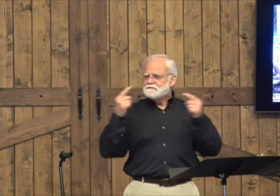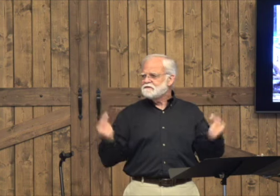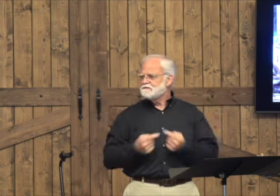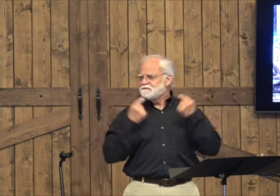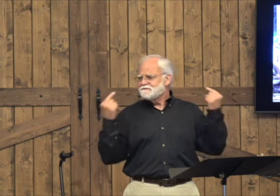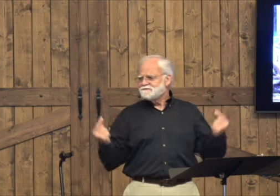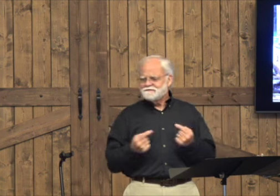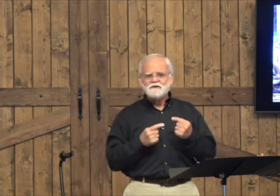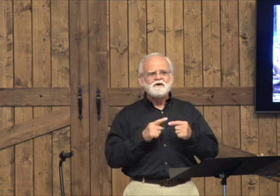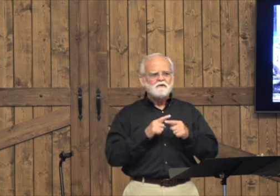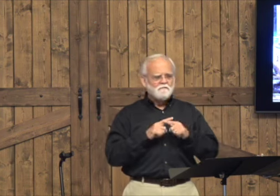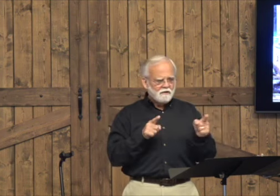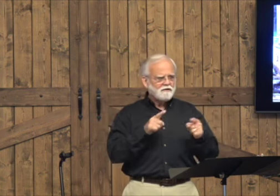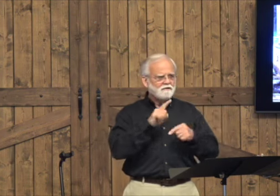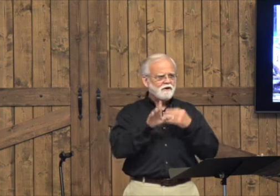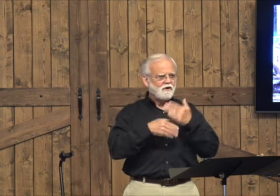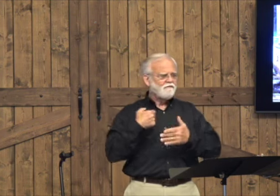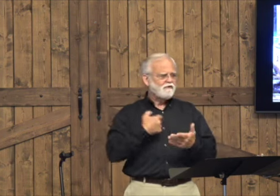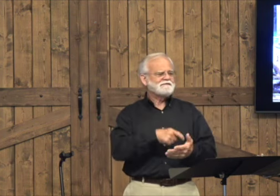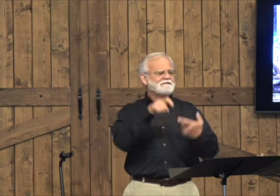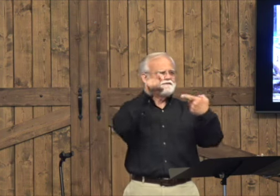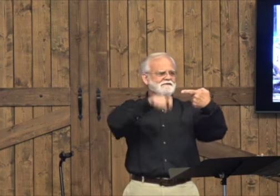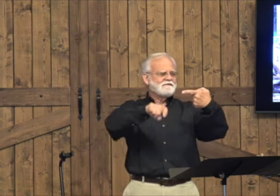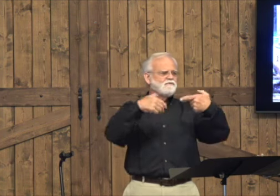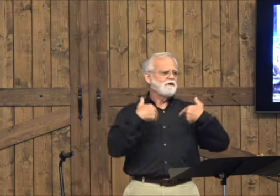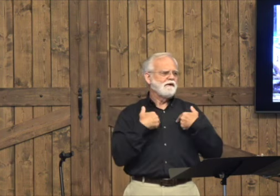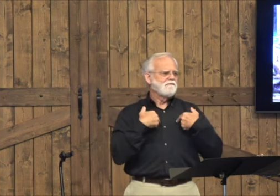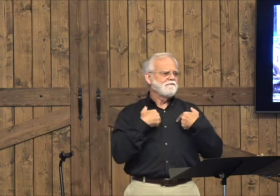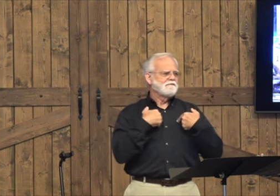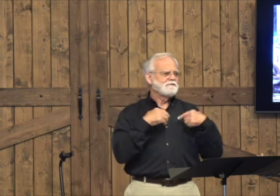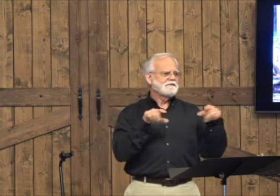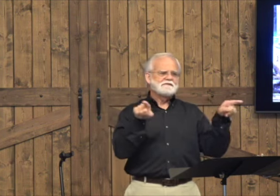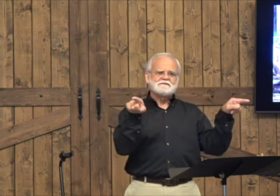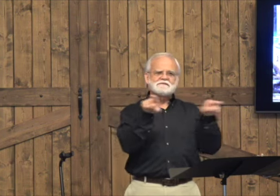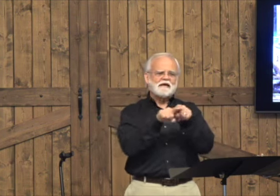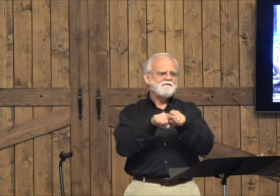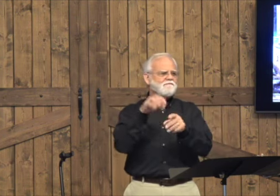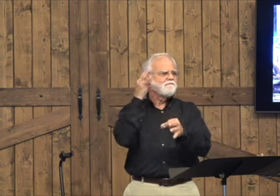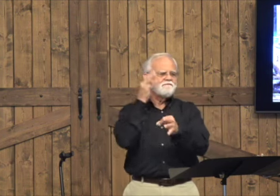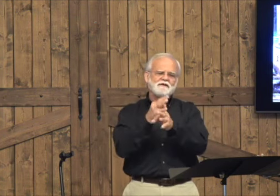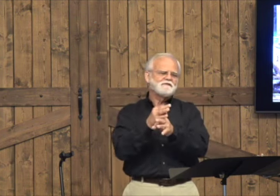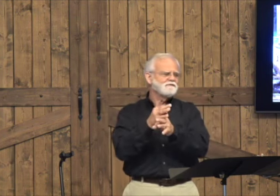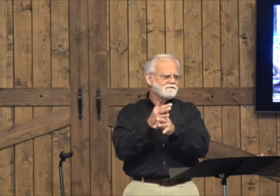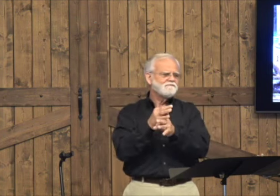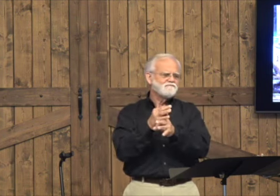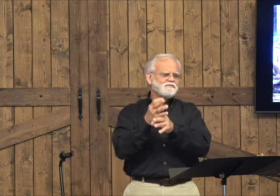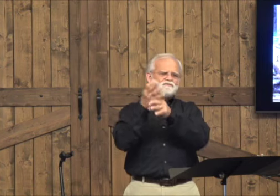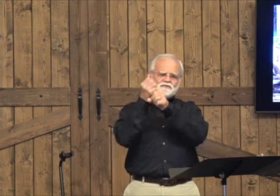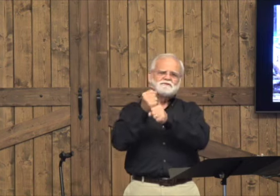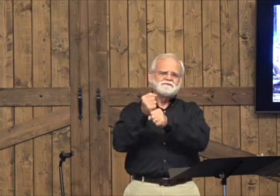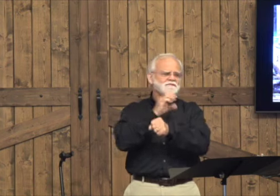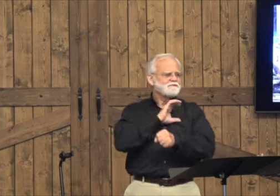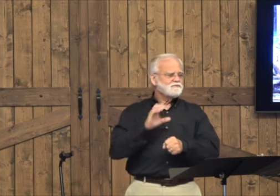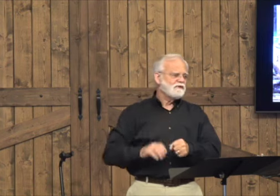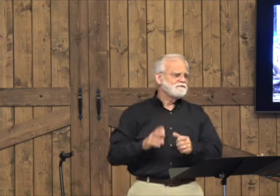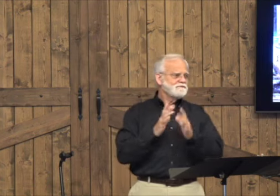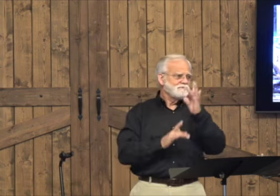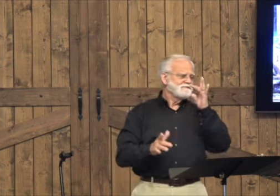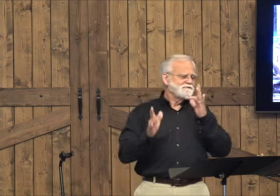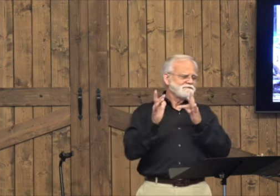We all have different sins, but we all need to have faith and trust in Christ.